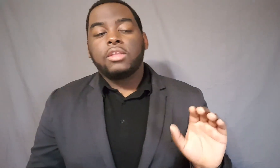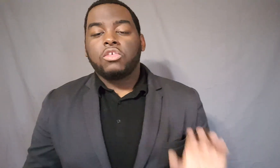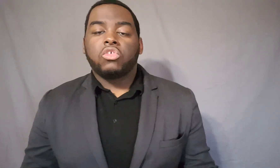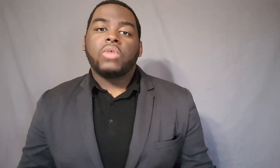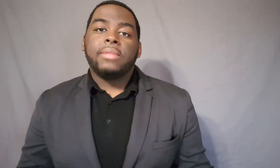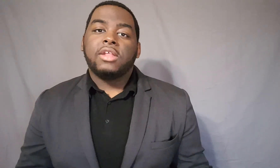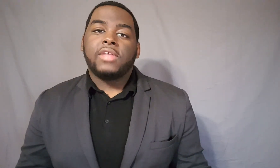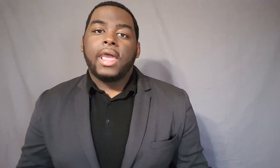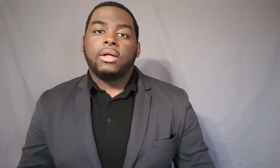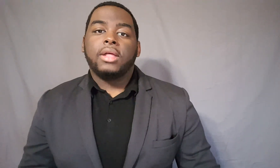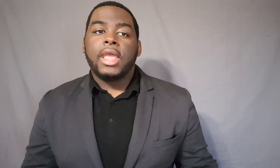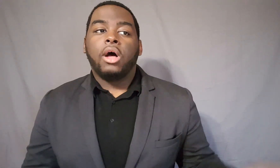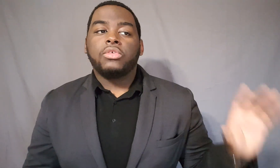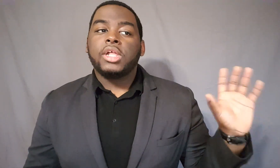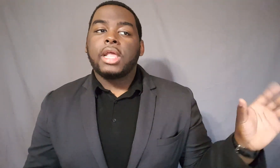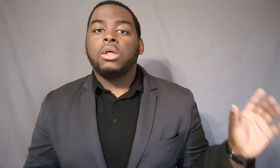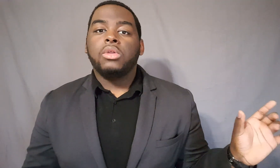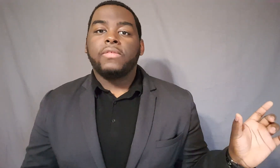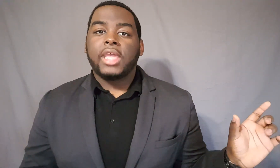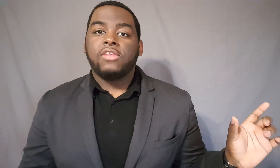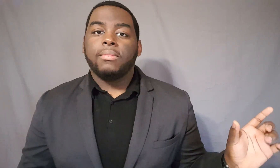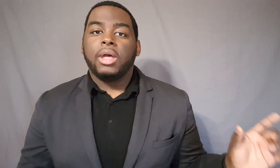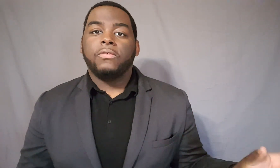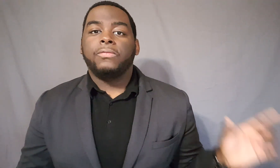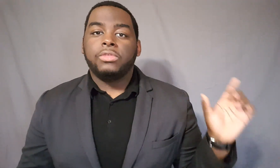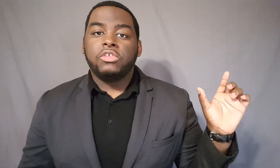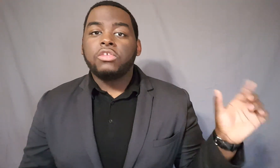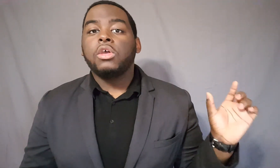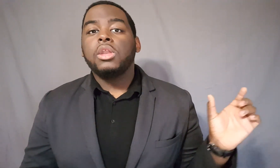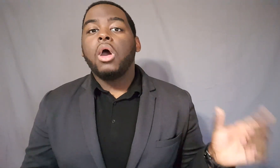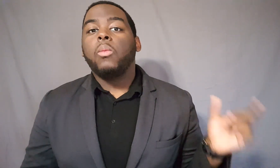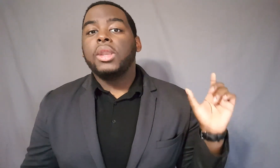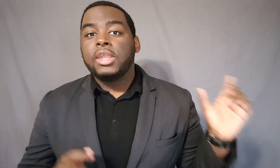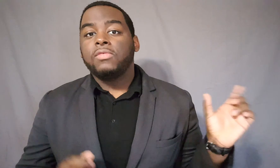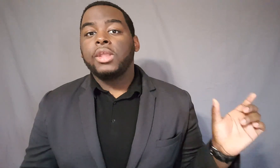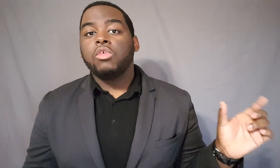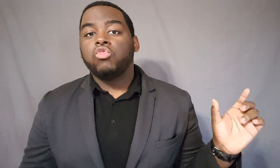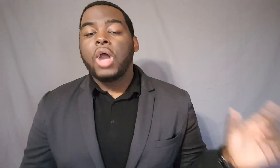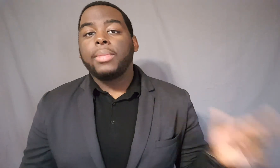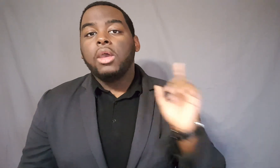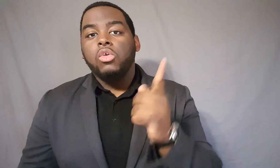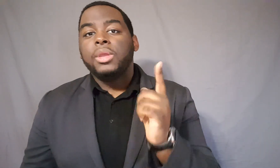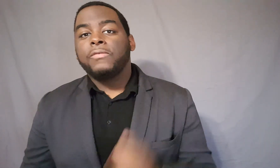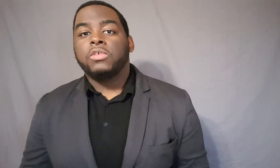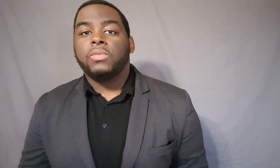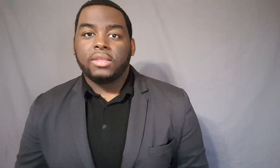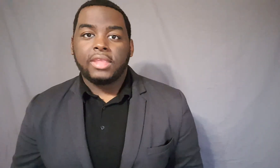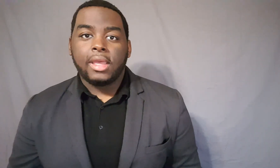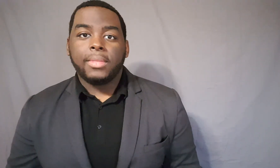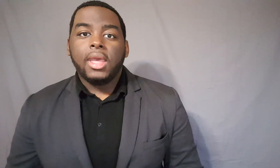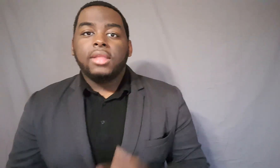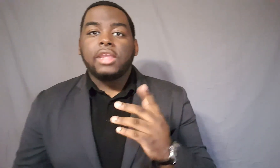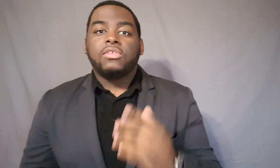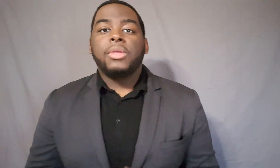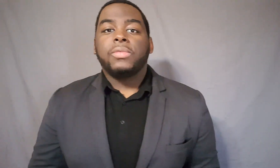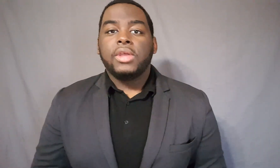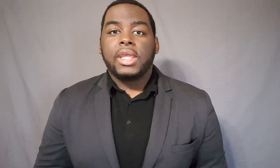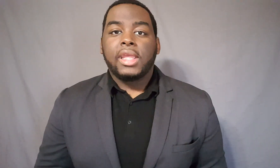forget to subscribe to the channel and also click that little notification bell just so you know when these videos drop you'll be the first one to see them. Thank you so much for tuning in